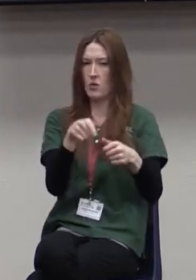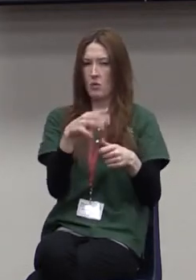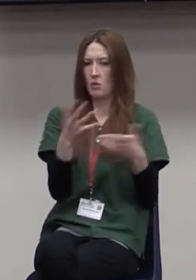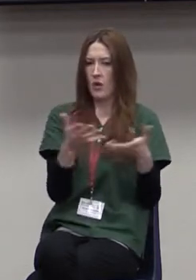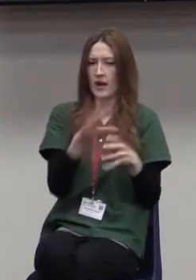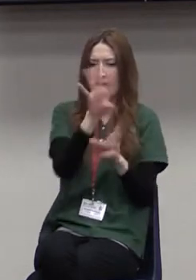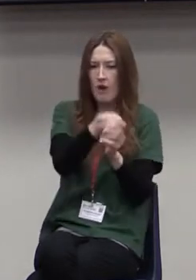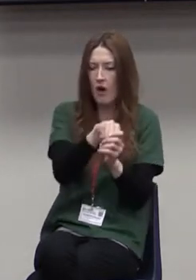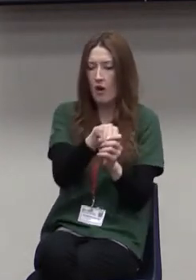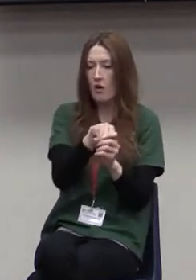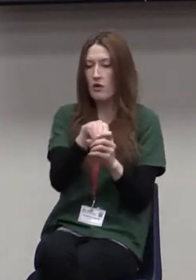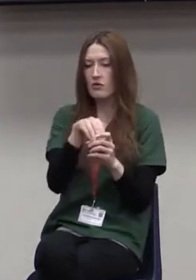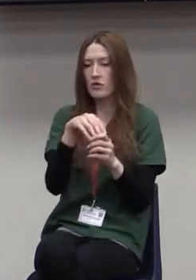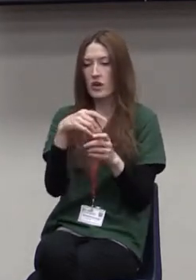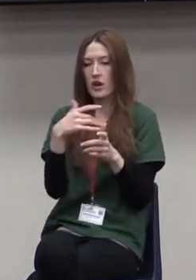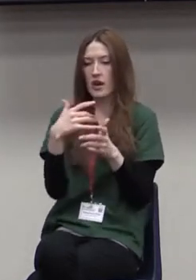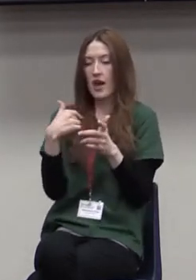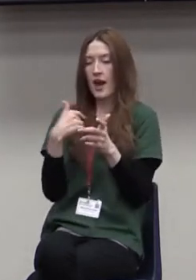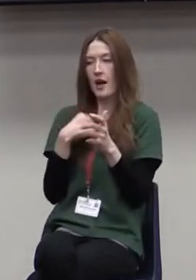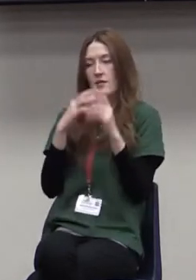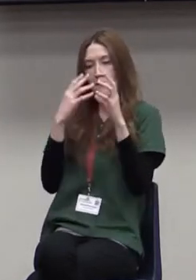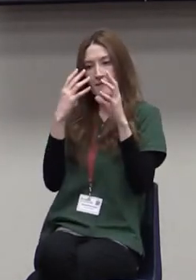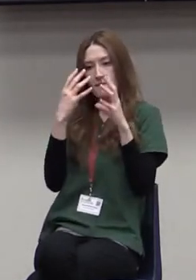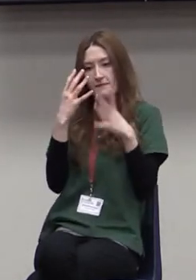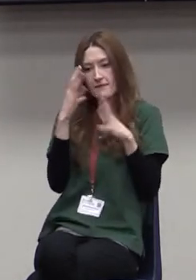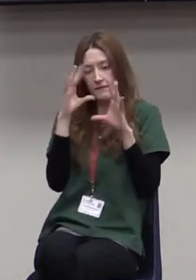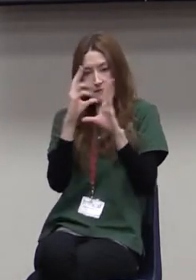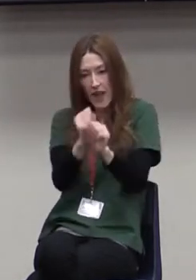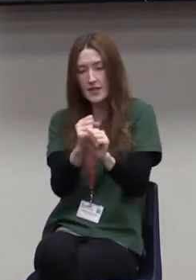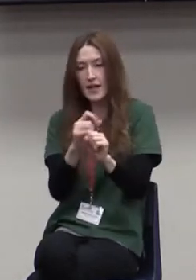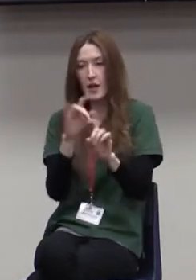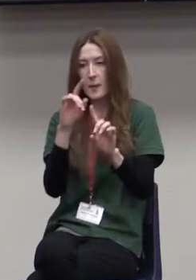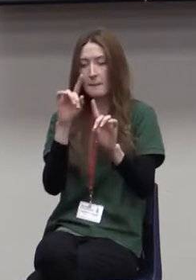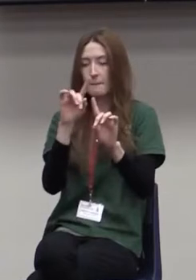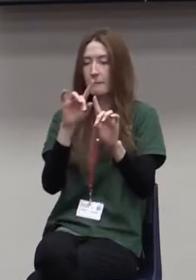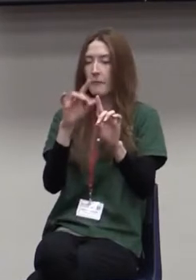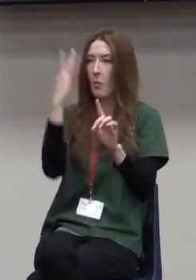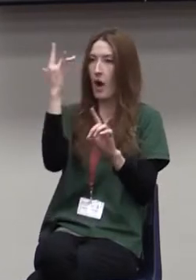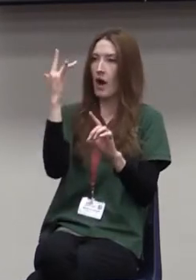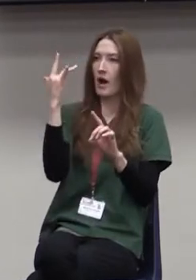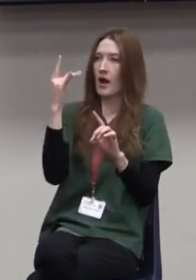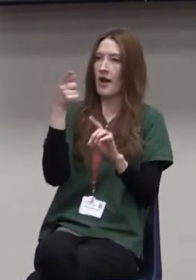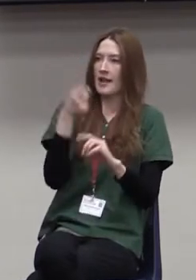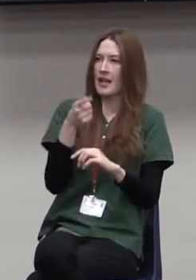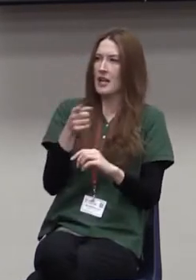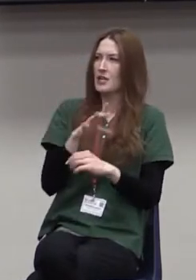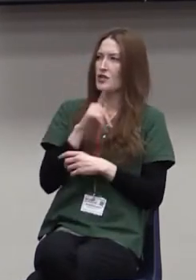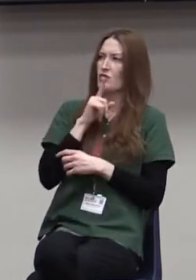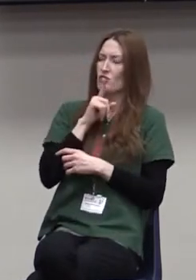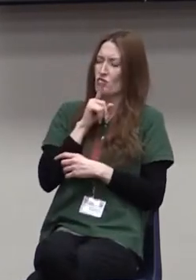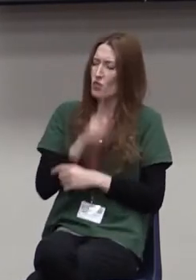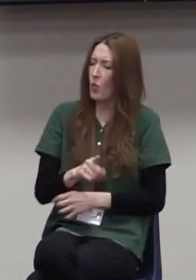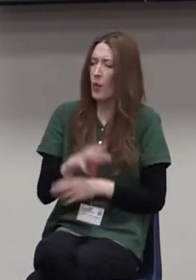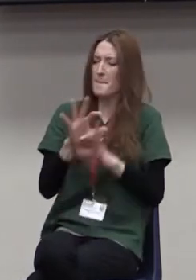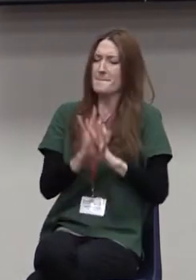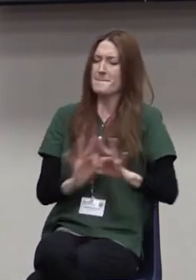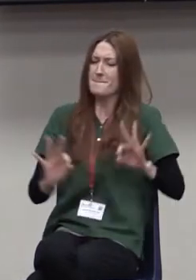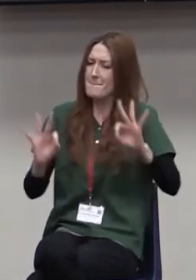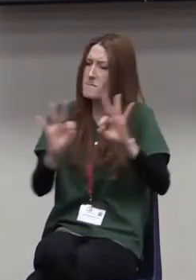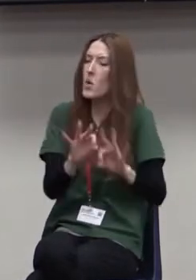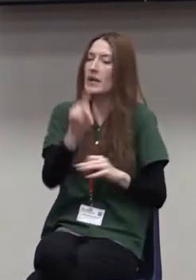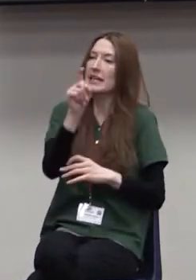fascinated me because a navigator is crucially needed in the midst of turbulent times.